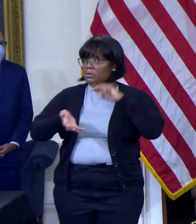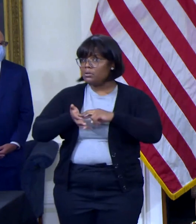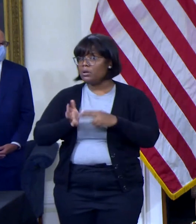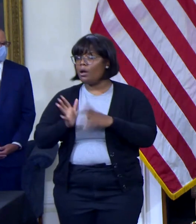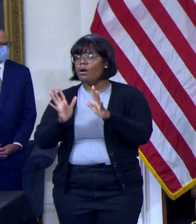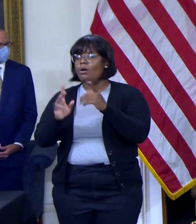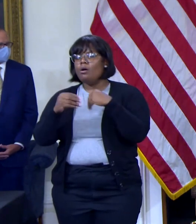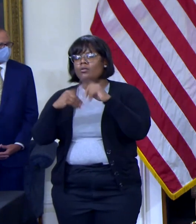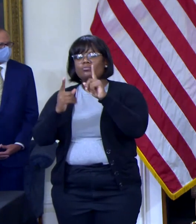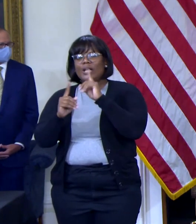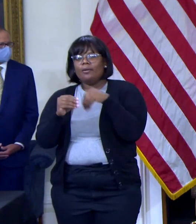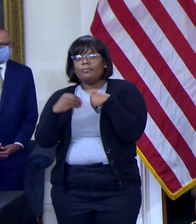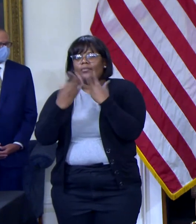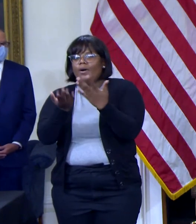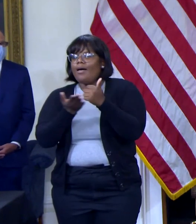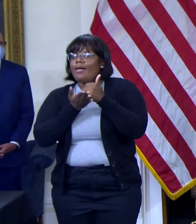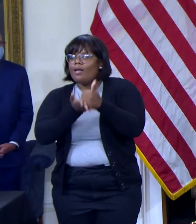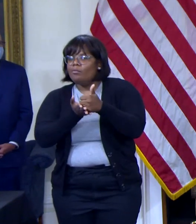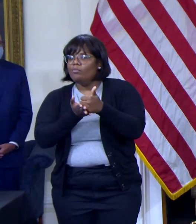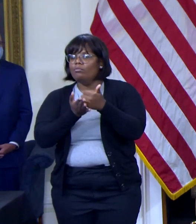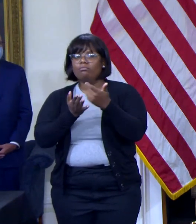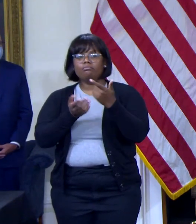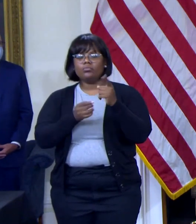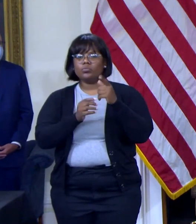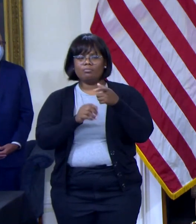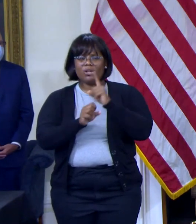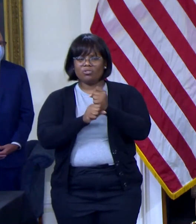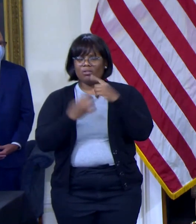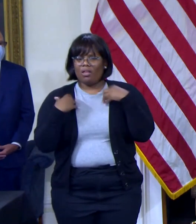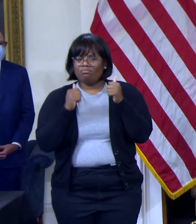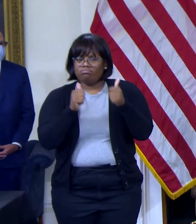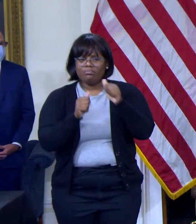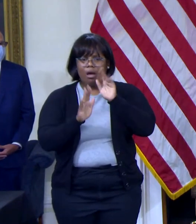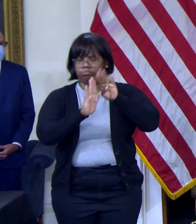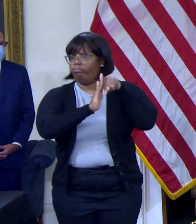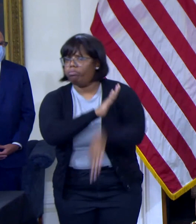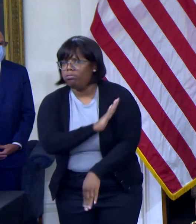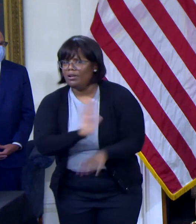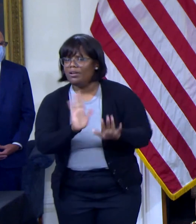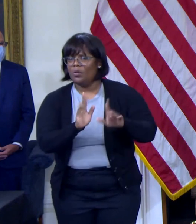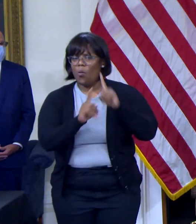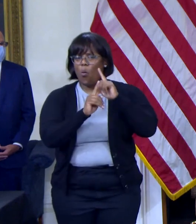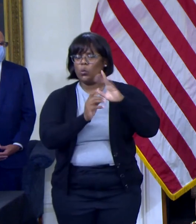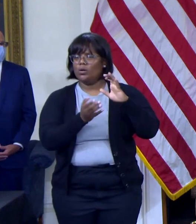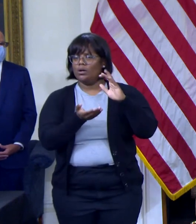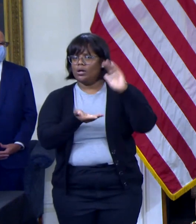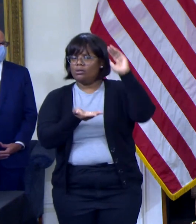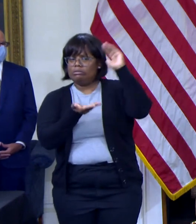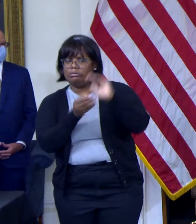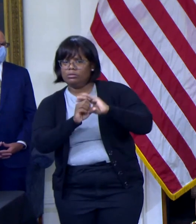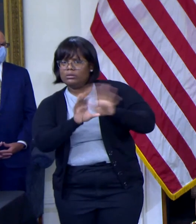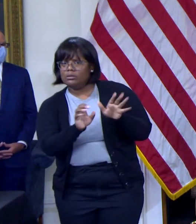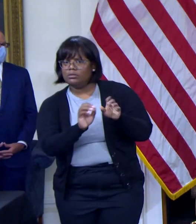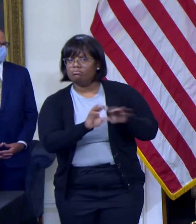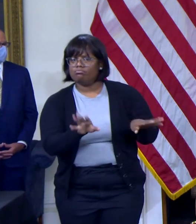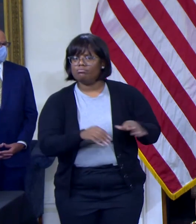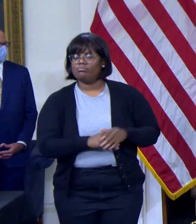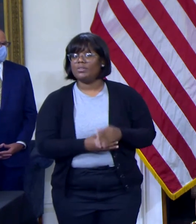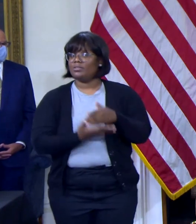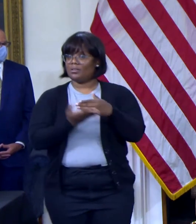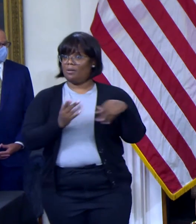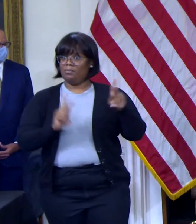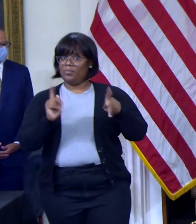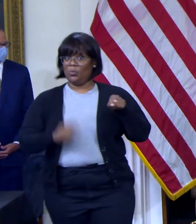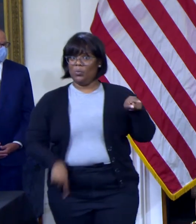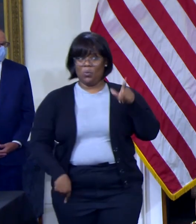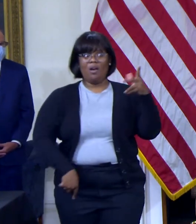worse and needing hospitalization. But it's also available for those who are not fully vaccinated or those who have been vaccinated